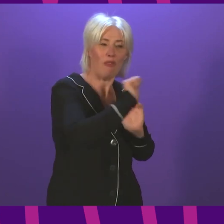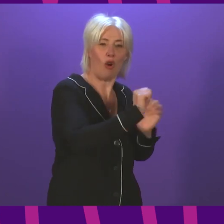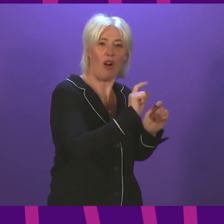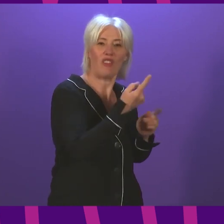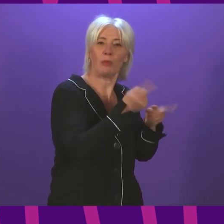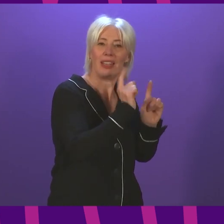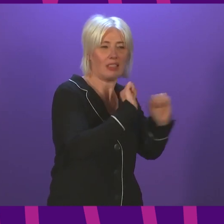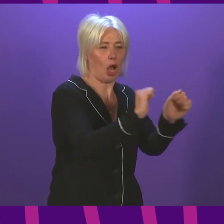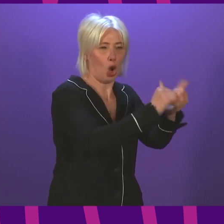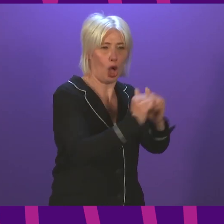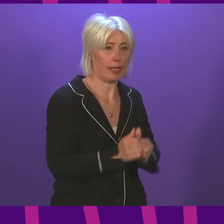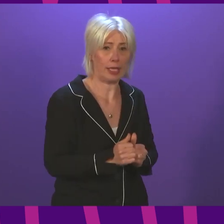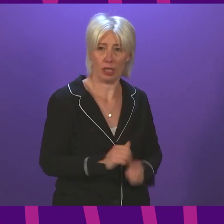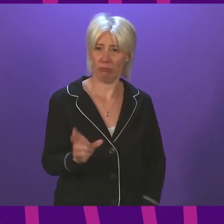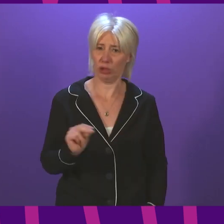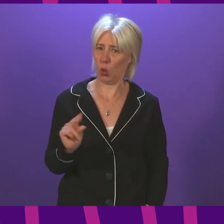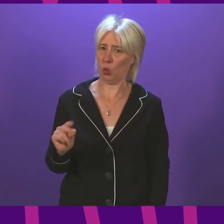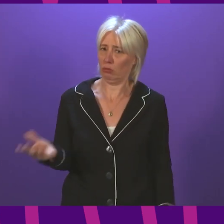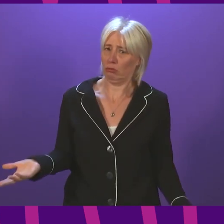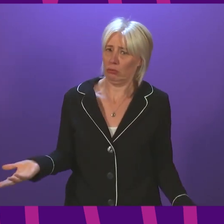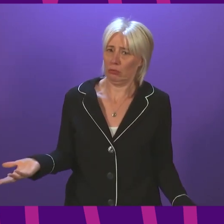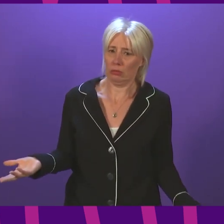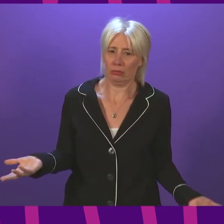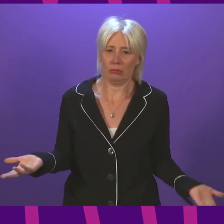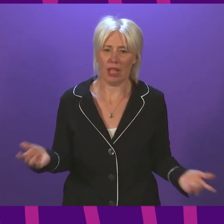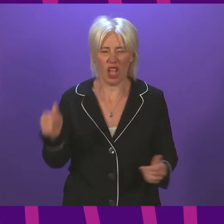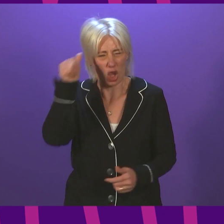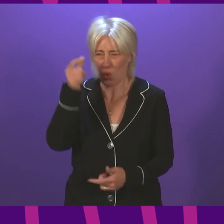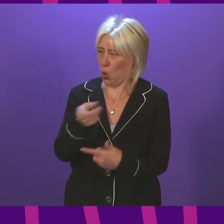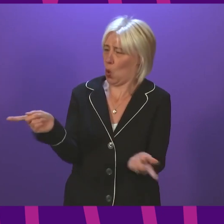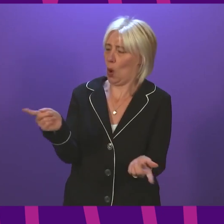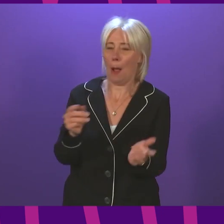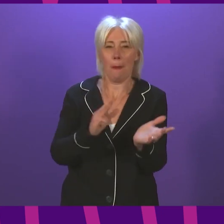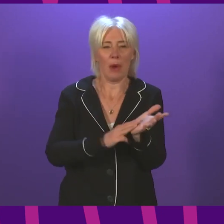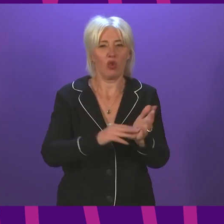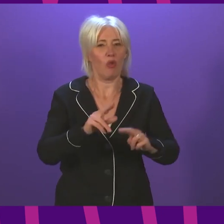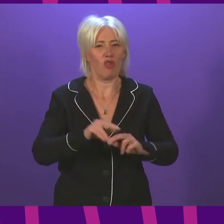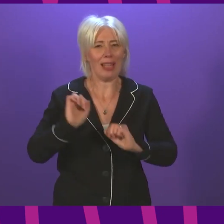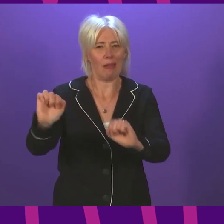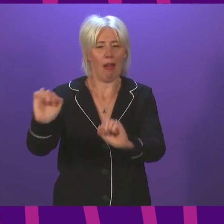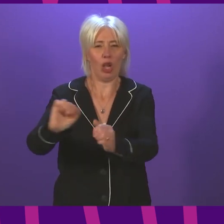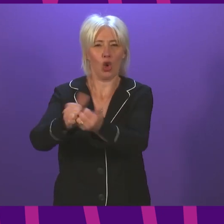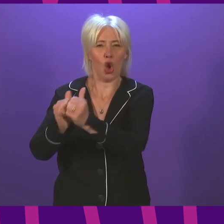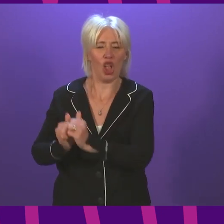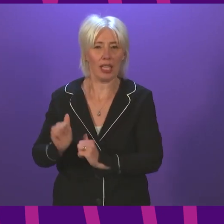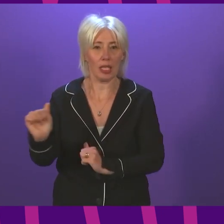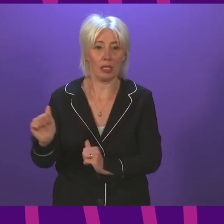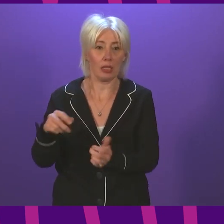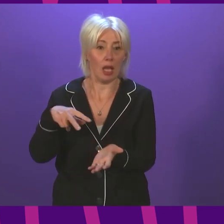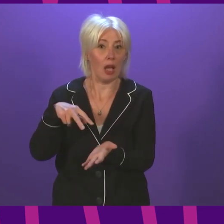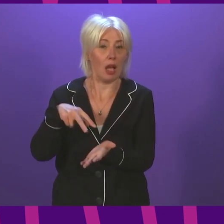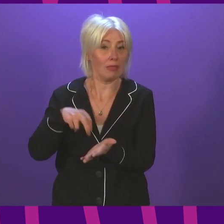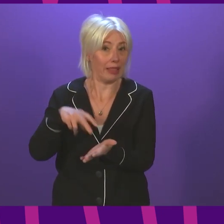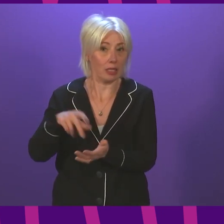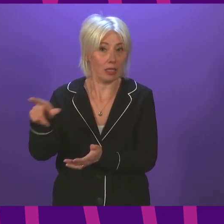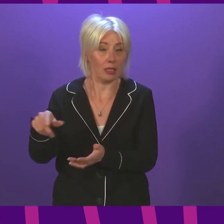First Minister. No, there's not. And I think people know that. Many of Myrtle Fraser's colleagues, and I'm very delighted about this,